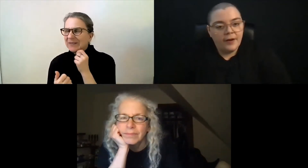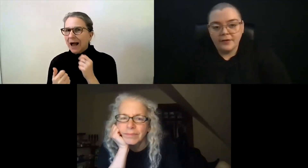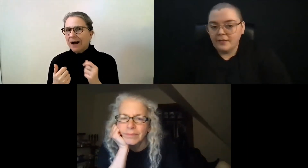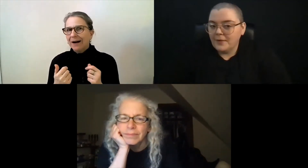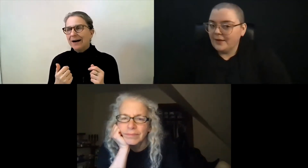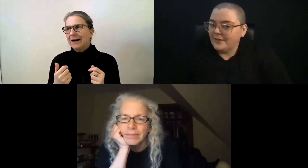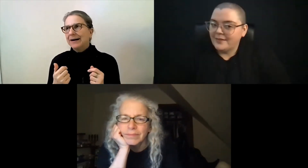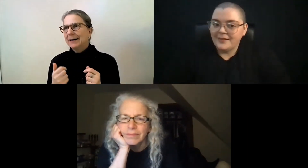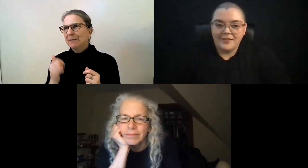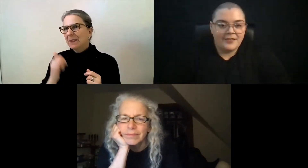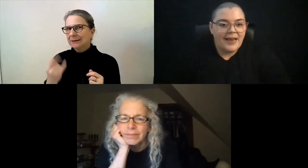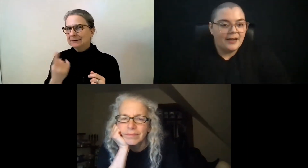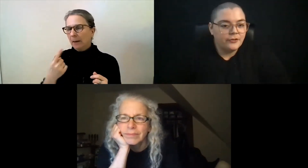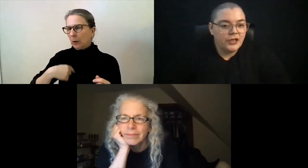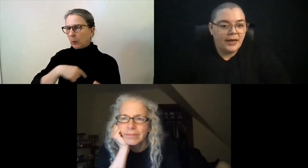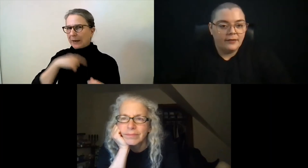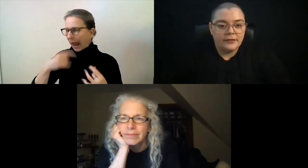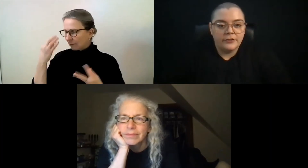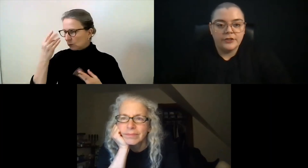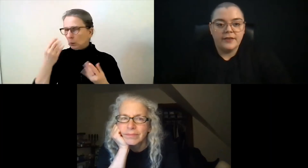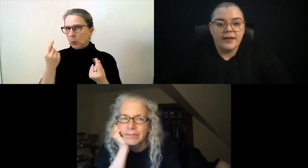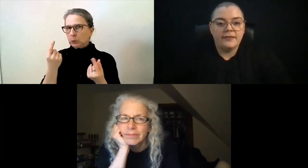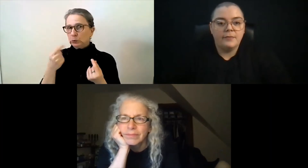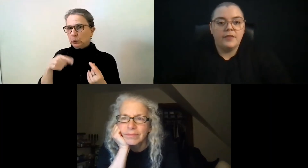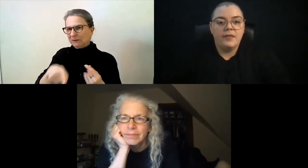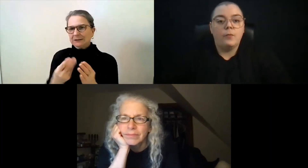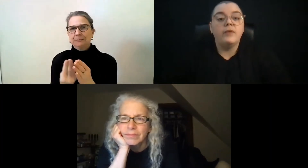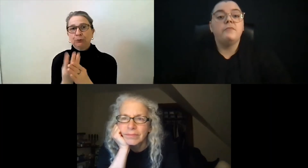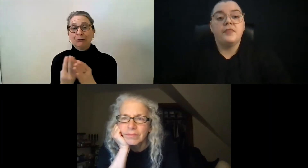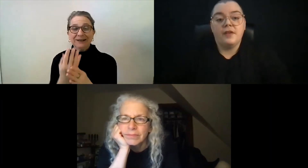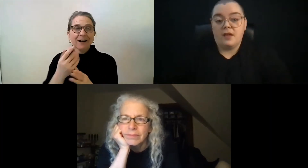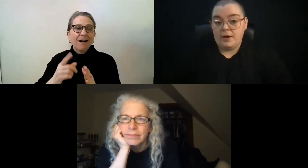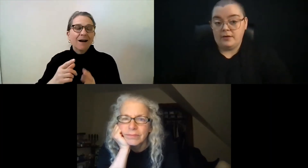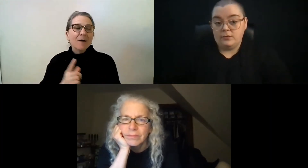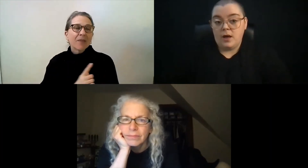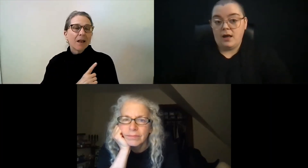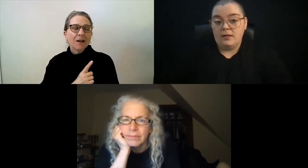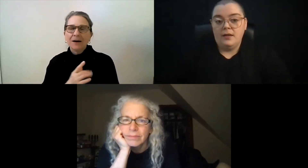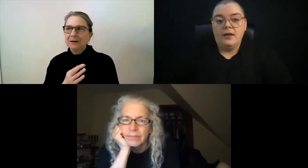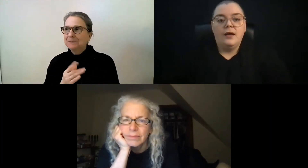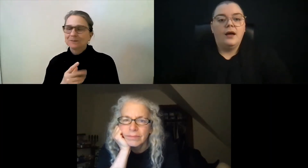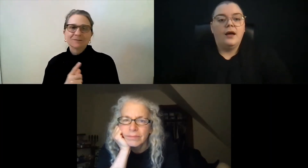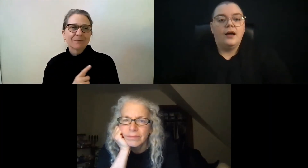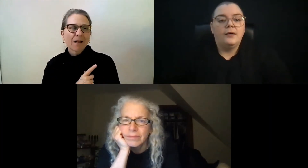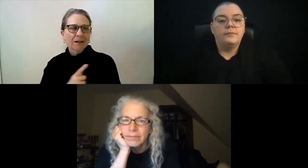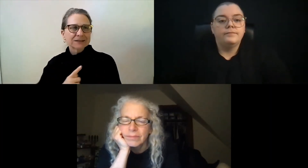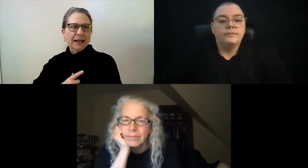coronavirus, I mean, it's just an extra challenge. And that's something that we've been thinking about as well.